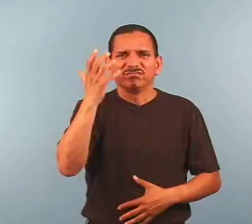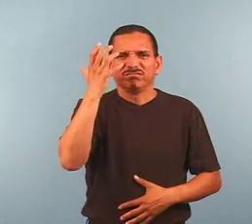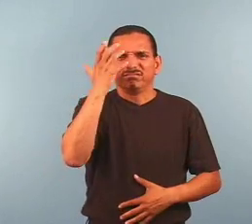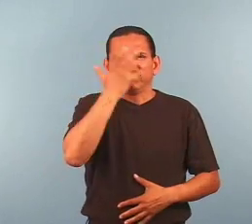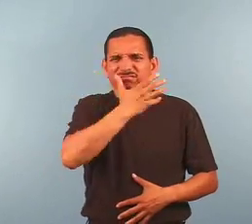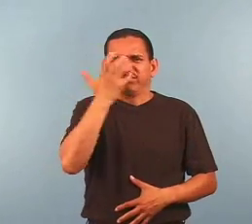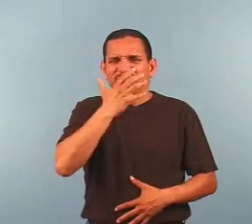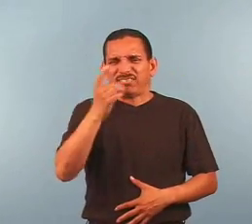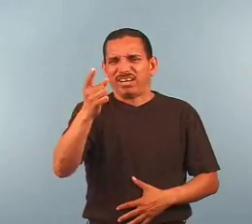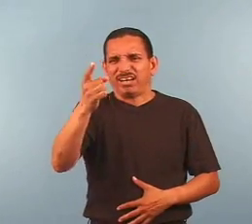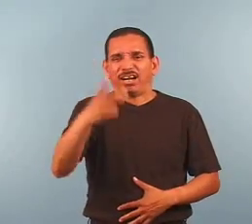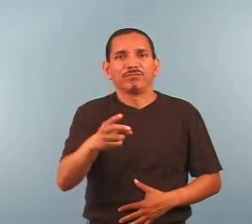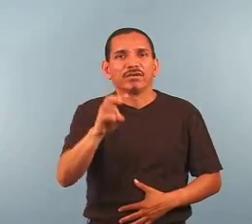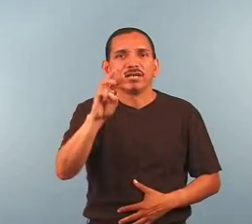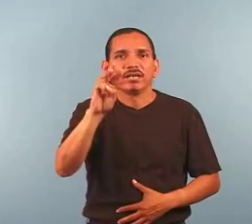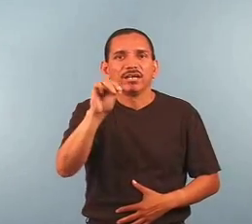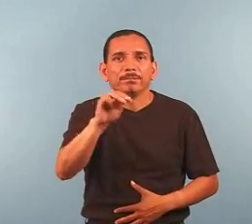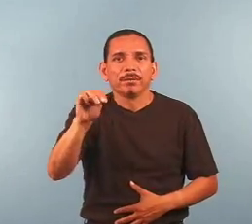1.5 mm